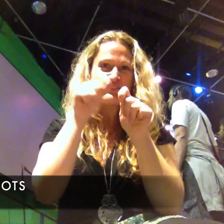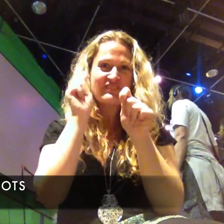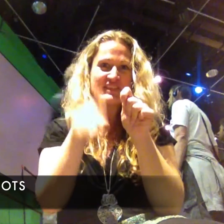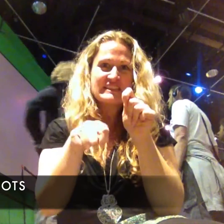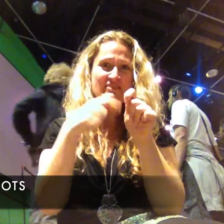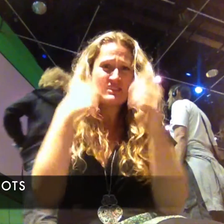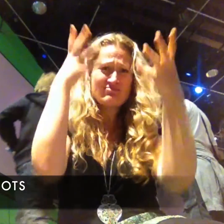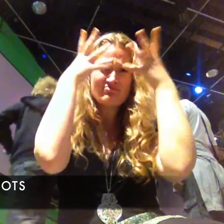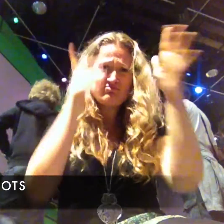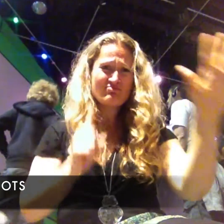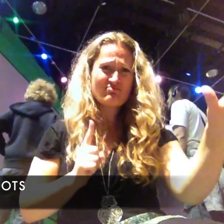We're What's that job?